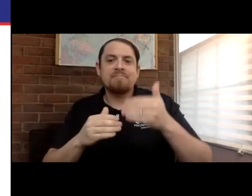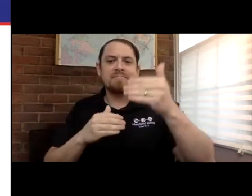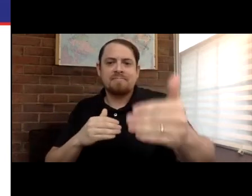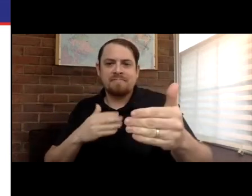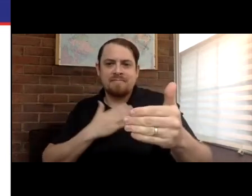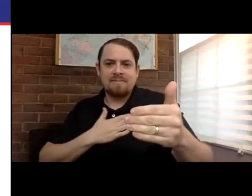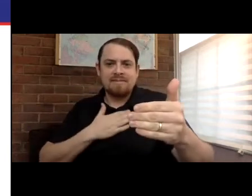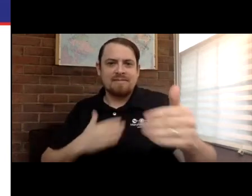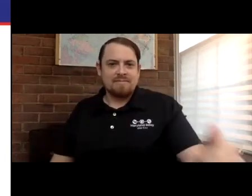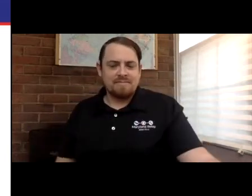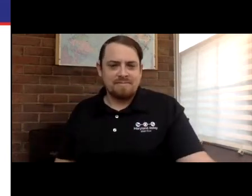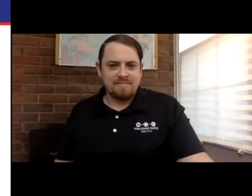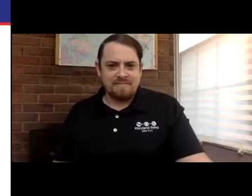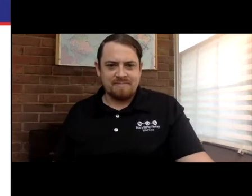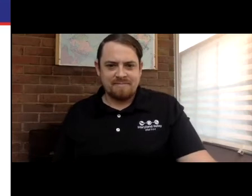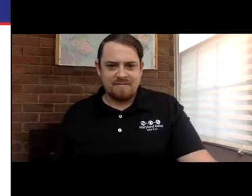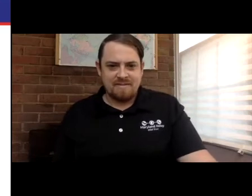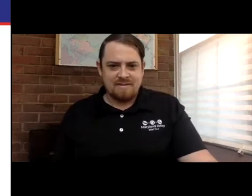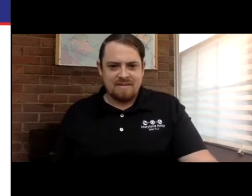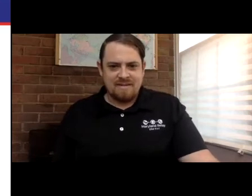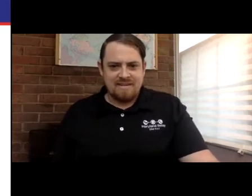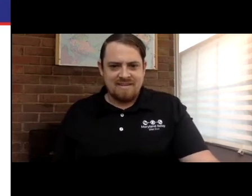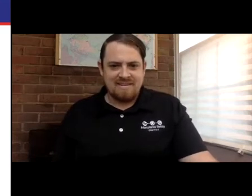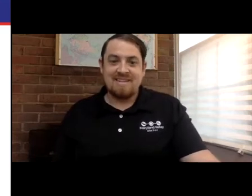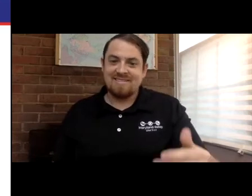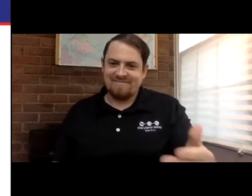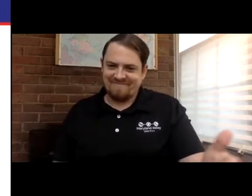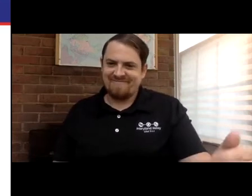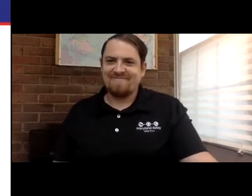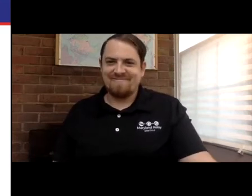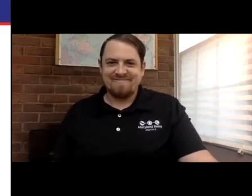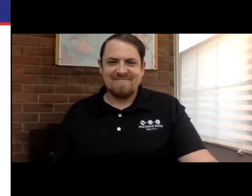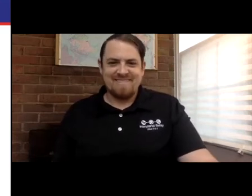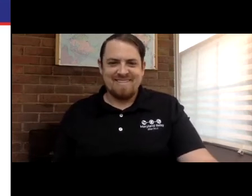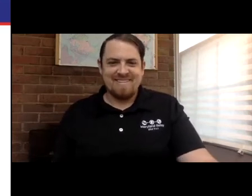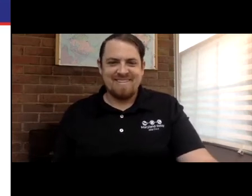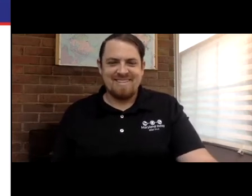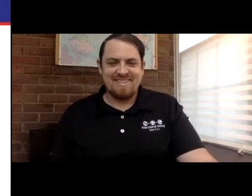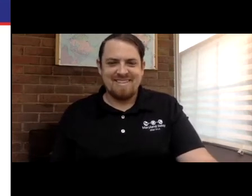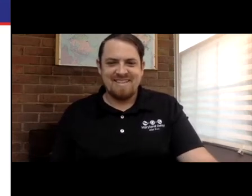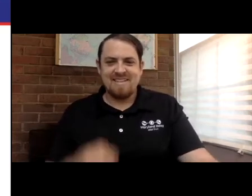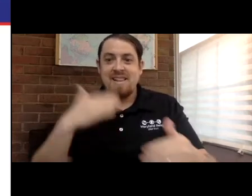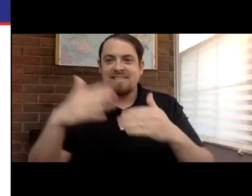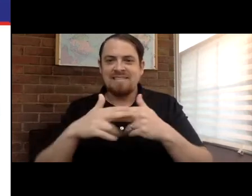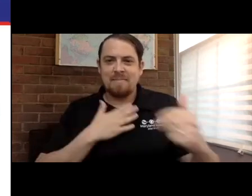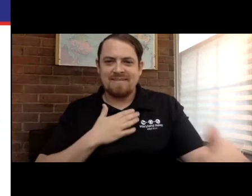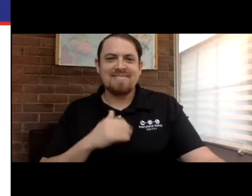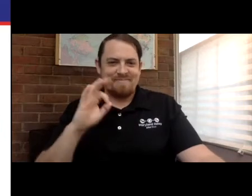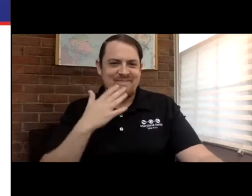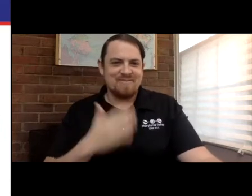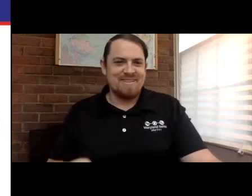in TTY minutes. We're going to explain a little bit about the rationale and the reason for that moving forward. Next slide, please.